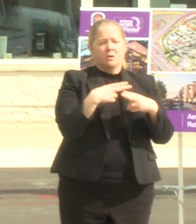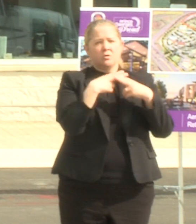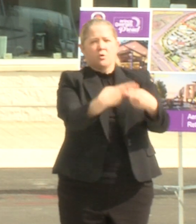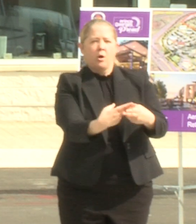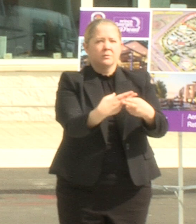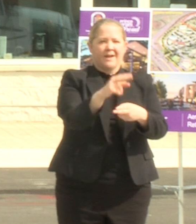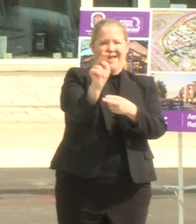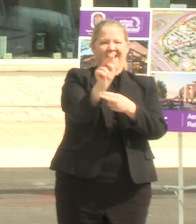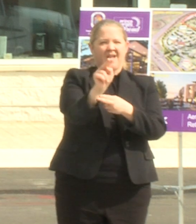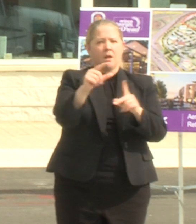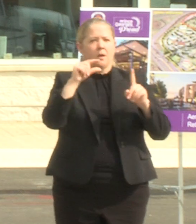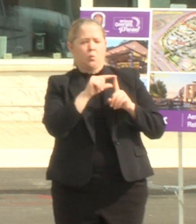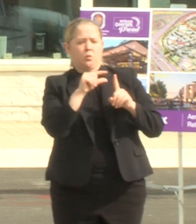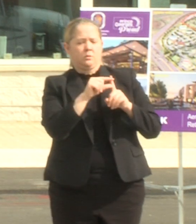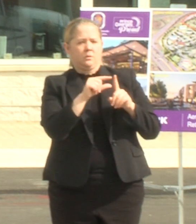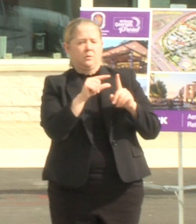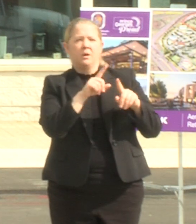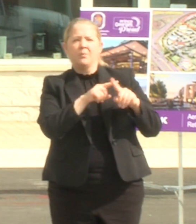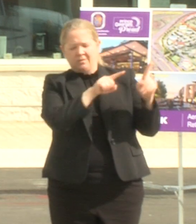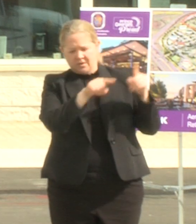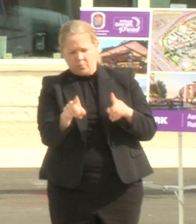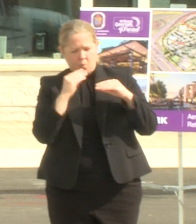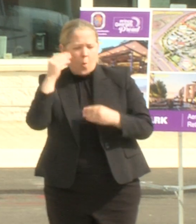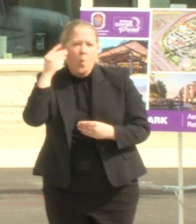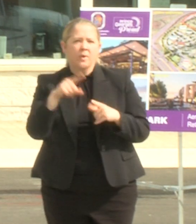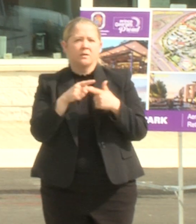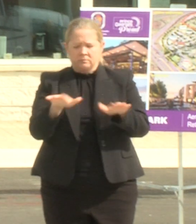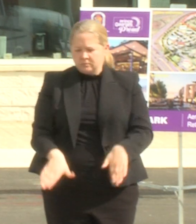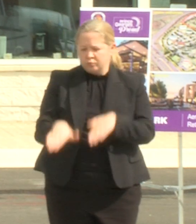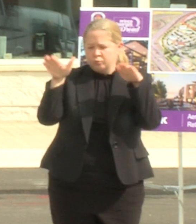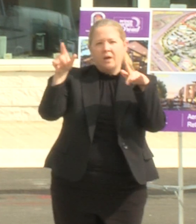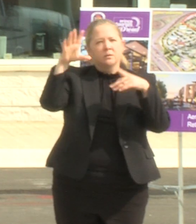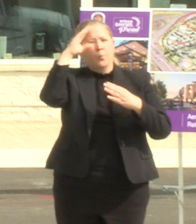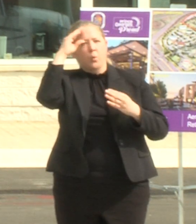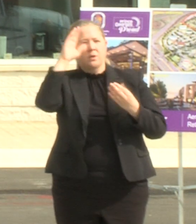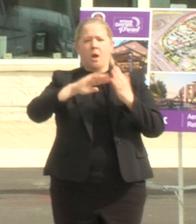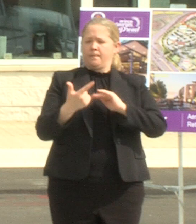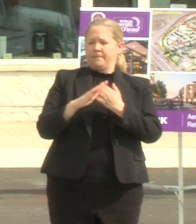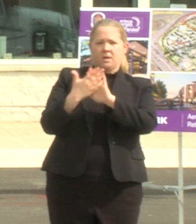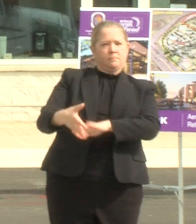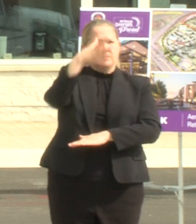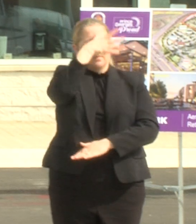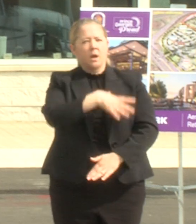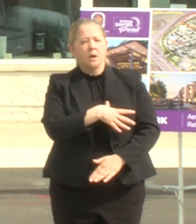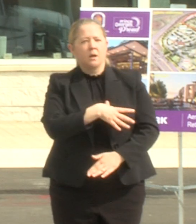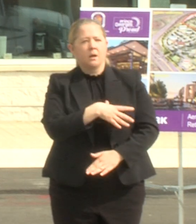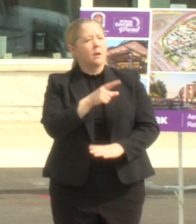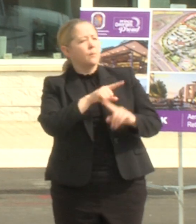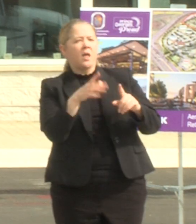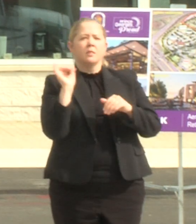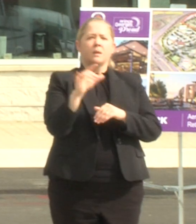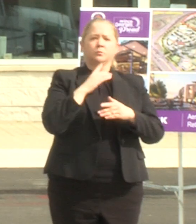boys to be men that was a daunting challenge but it's those shoulders that we stand